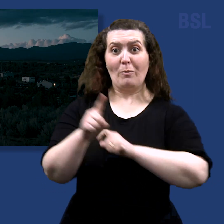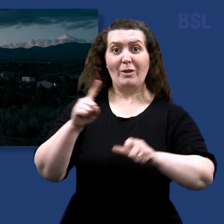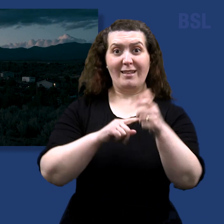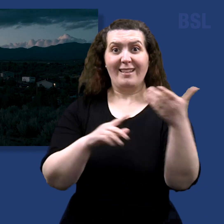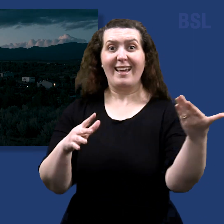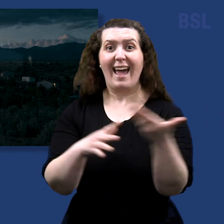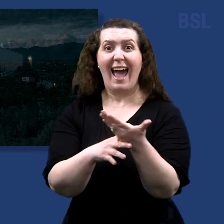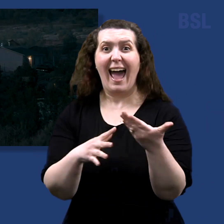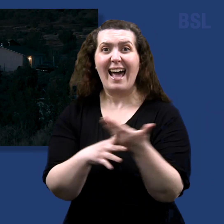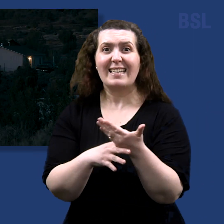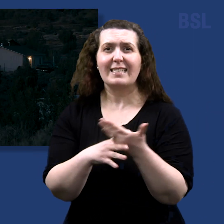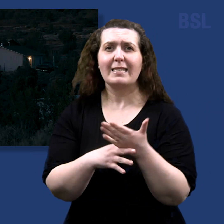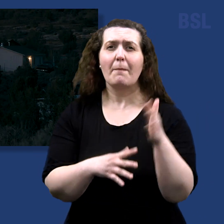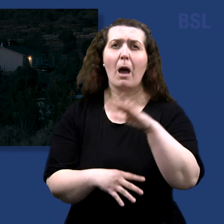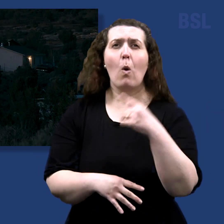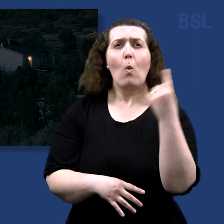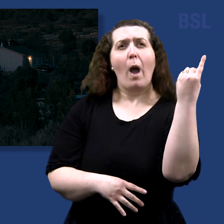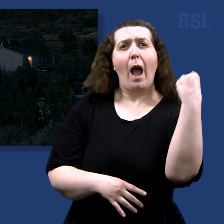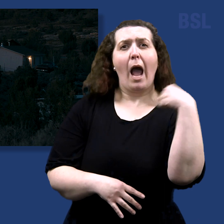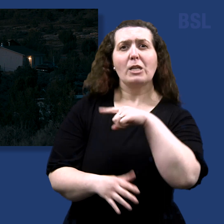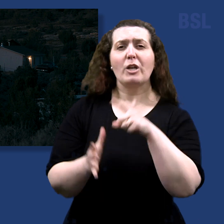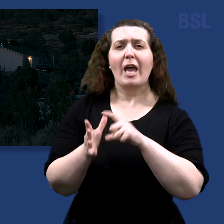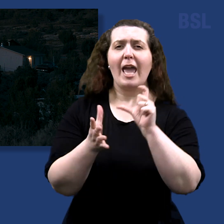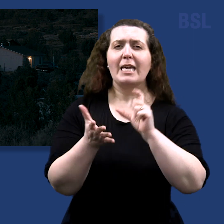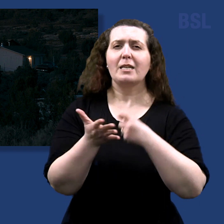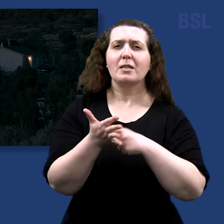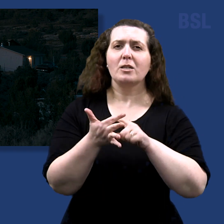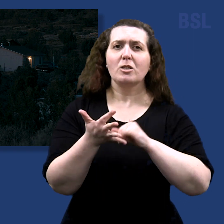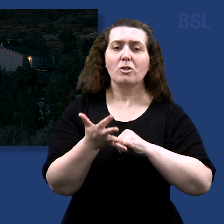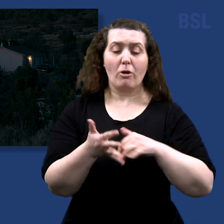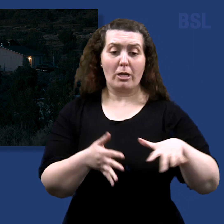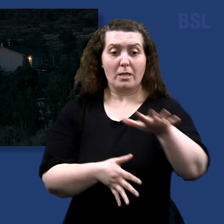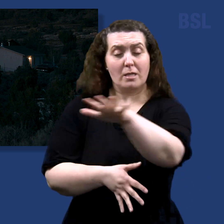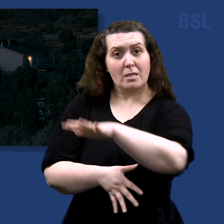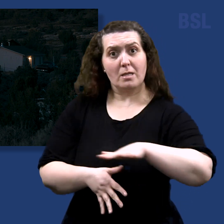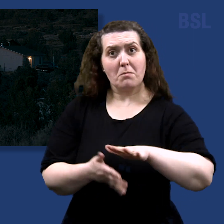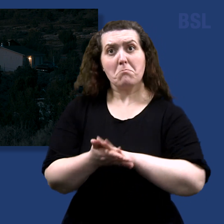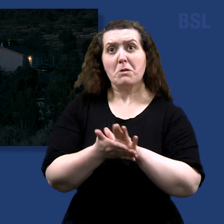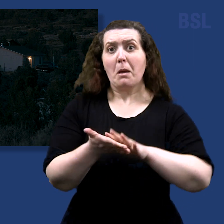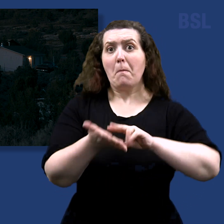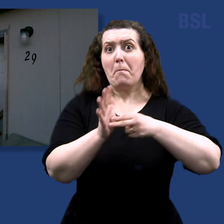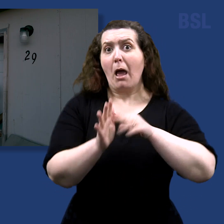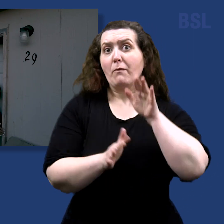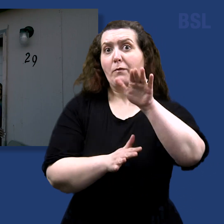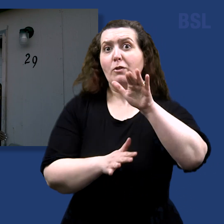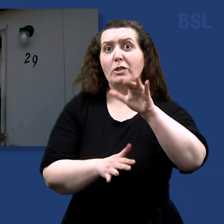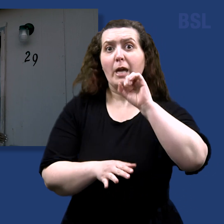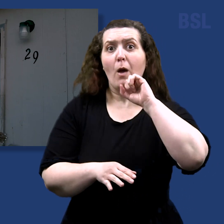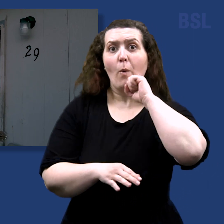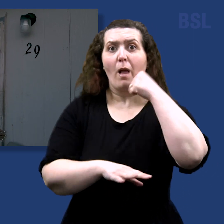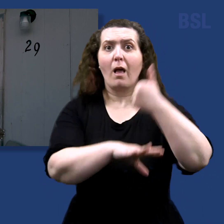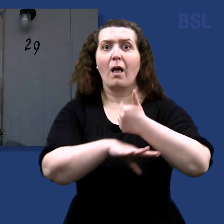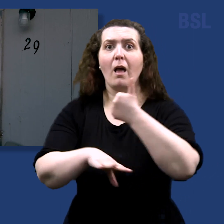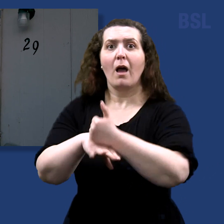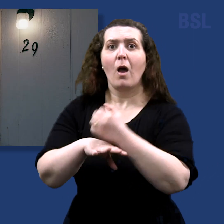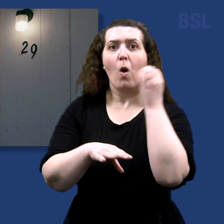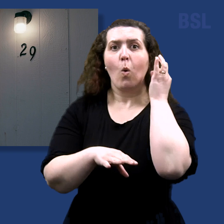about 120 acres. Plans are underway to bring water services this year. For Lena's family,